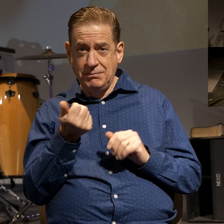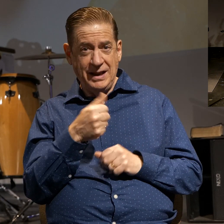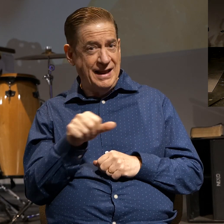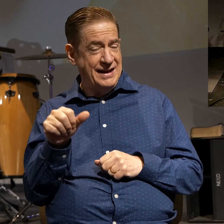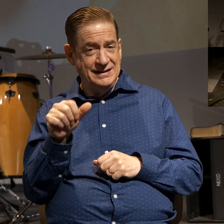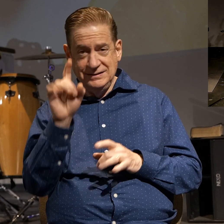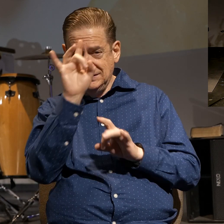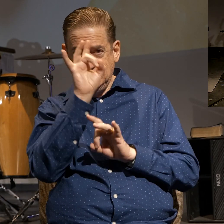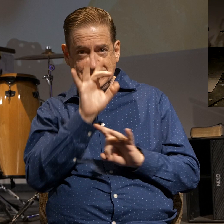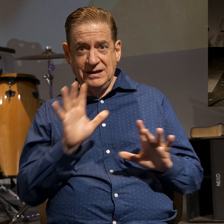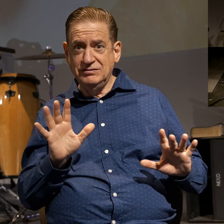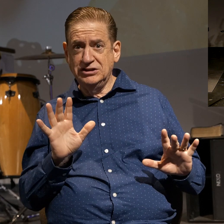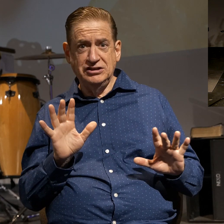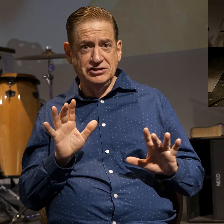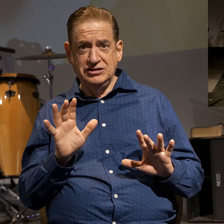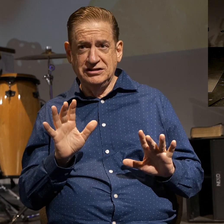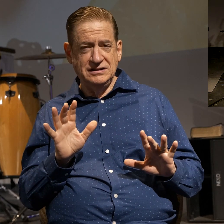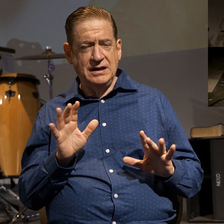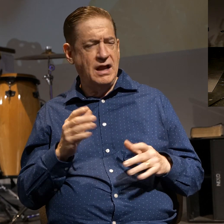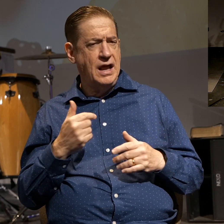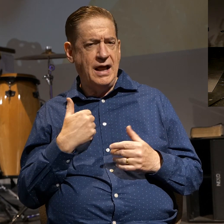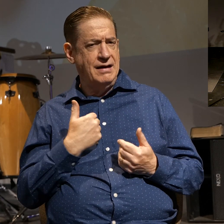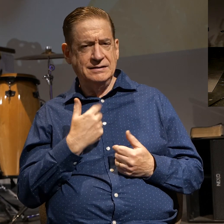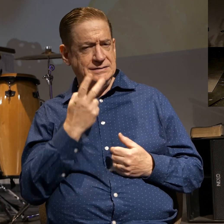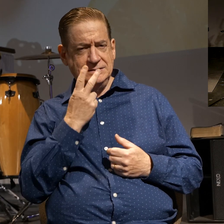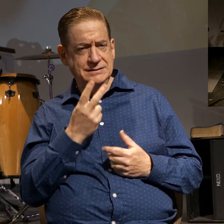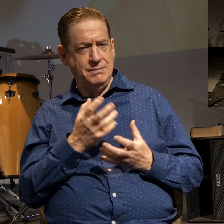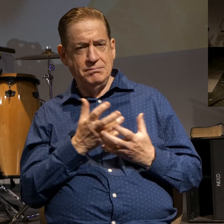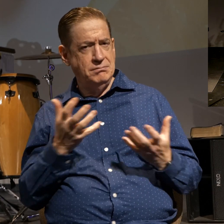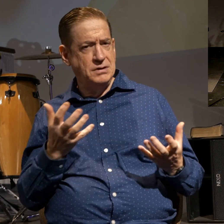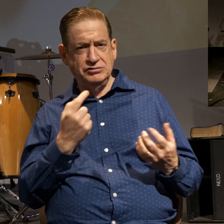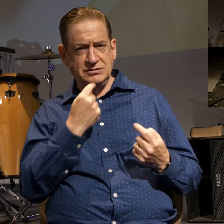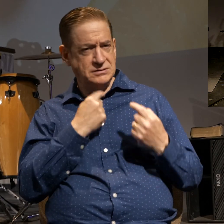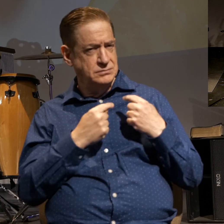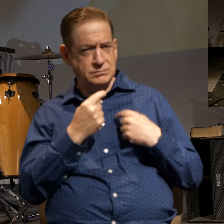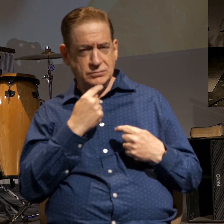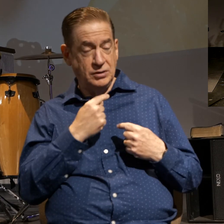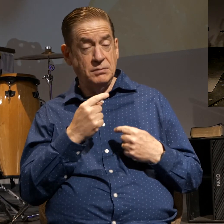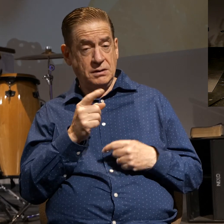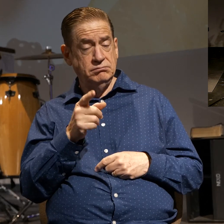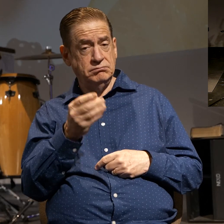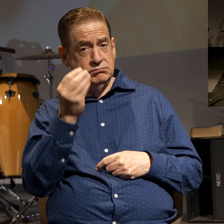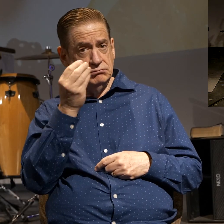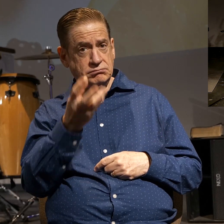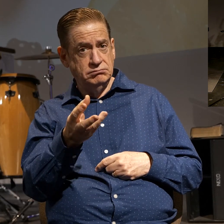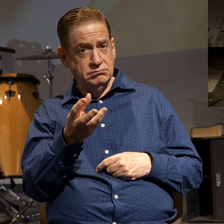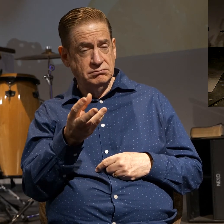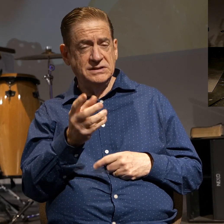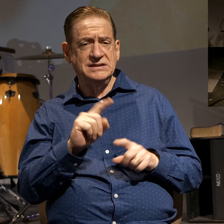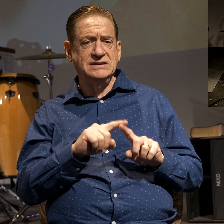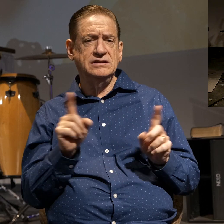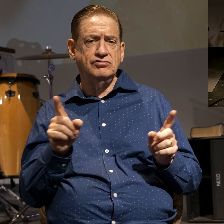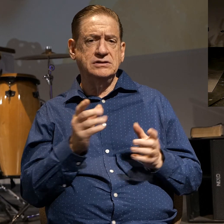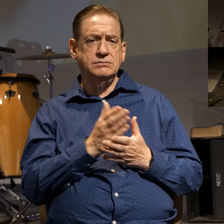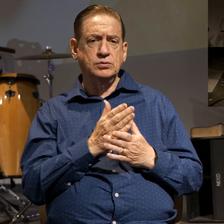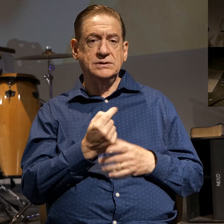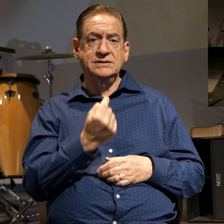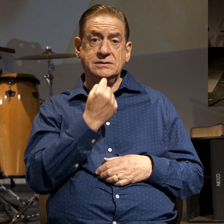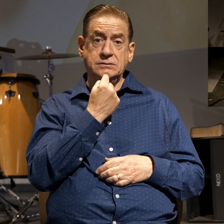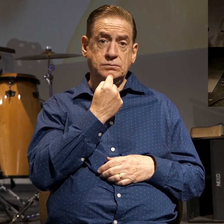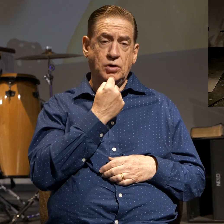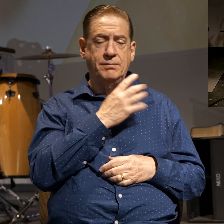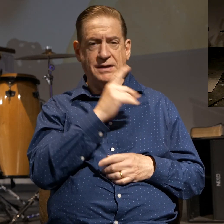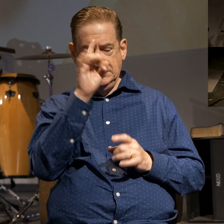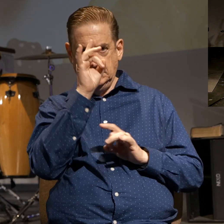devastation whatsoever. I don't even really see much disappointment. And by the way, there is a difference between disappointment